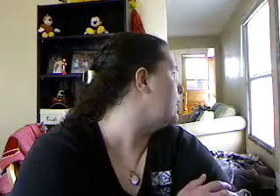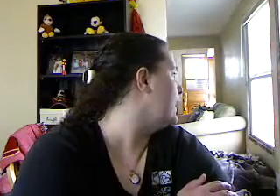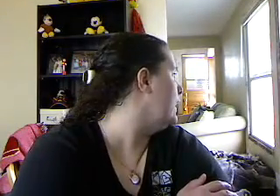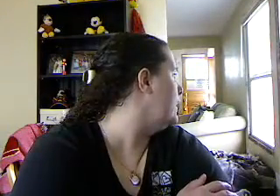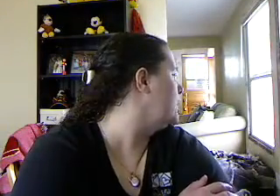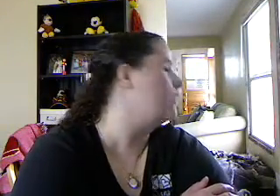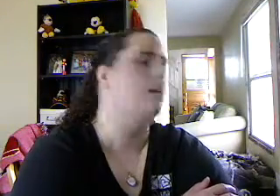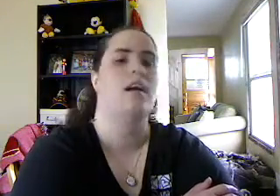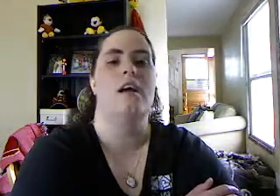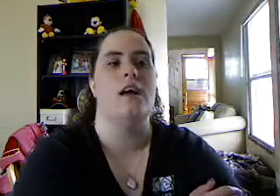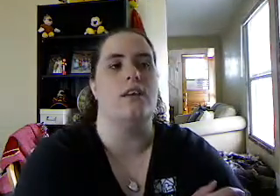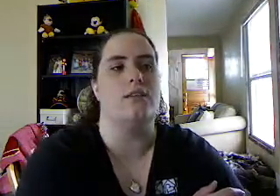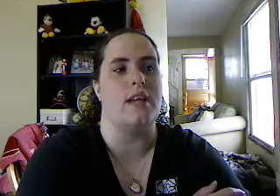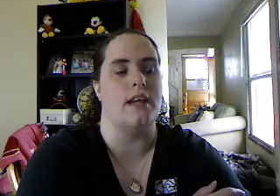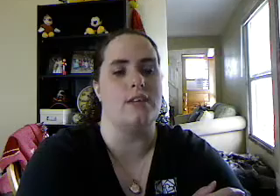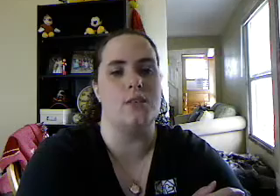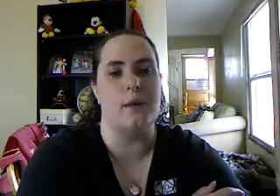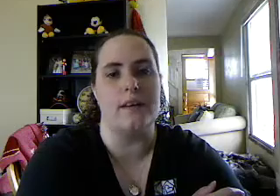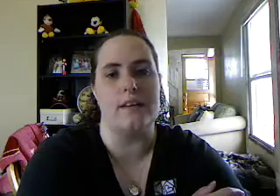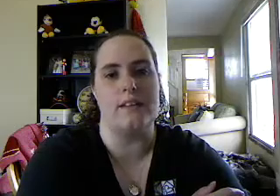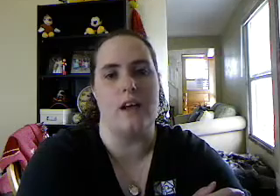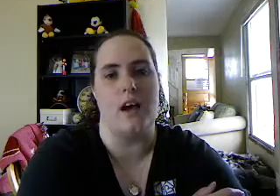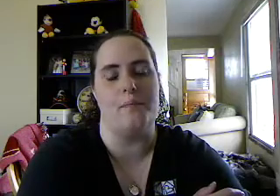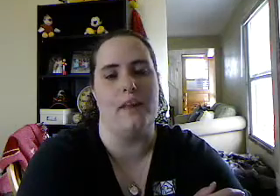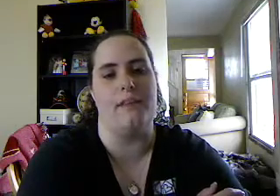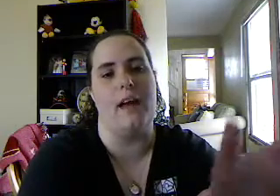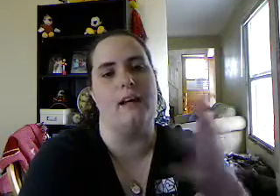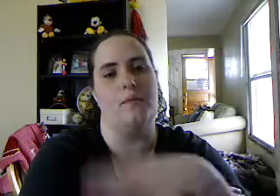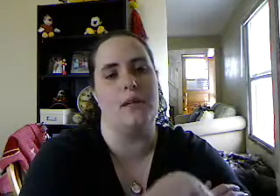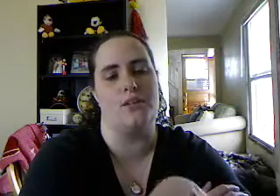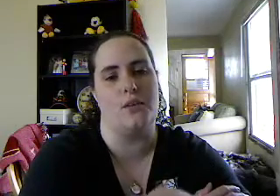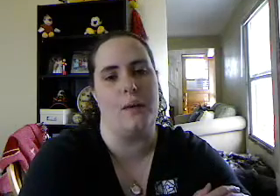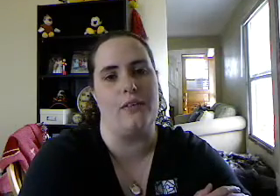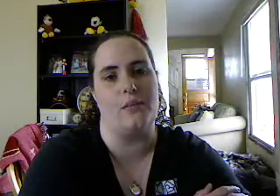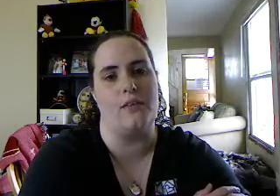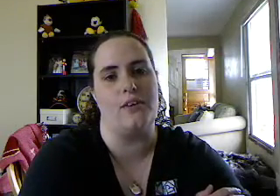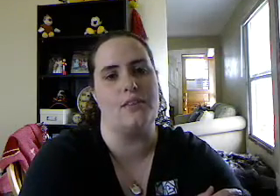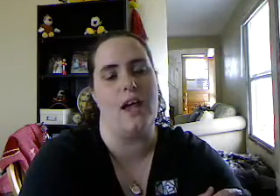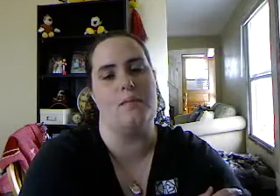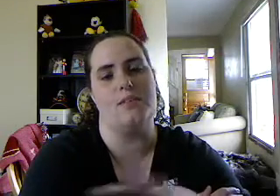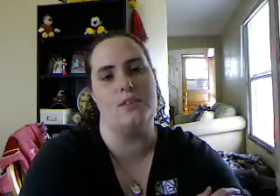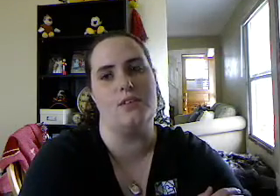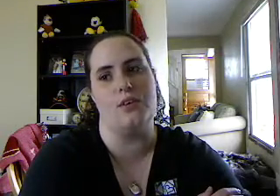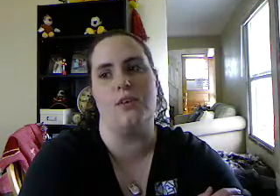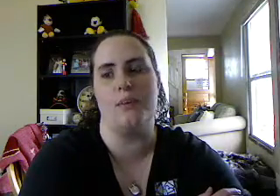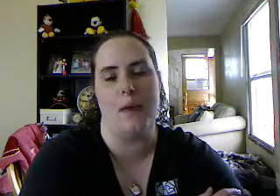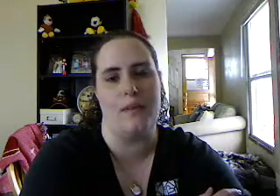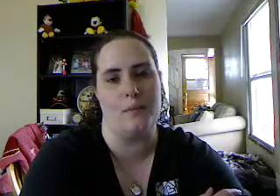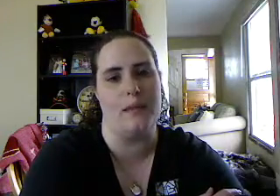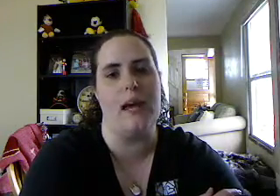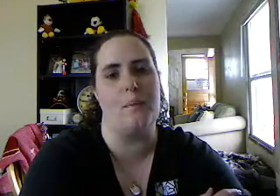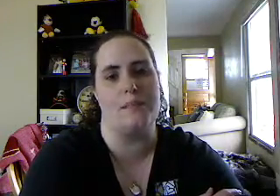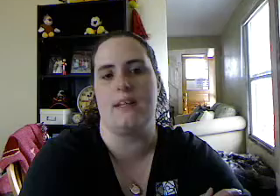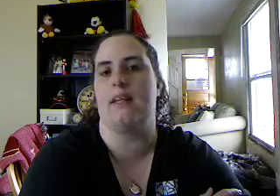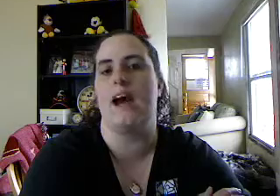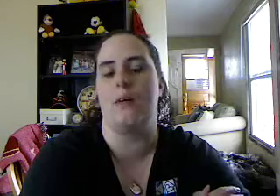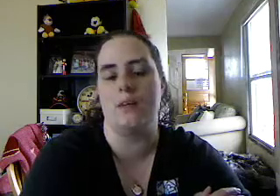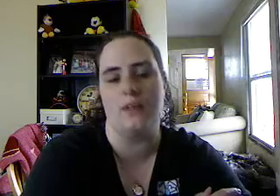Porky. You take two pills. And that makes you go to the bathroom the first time. As soon as you go to the bathroom, and that happens like an hour or two